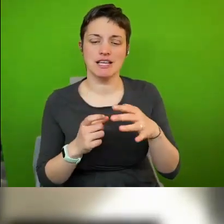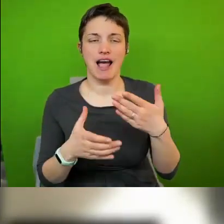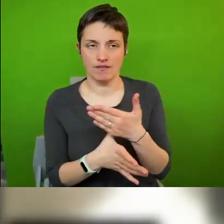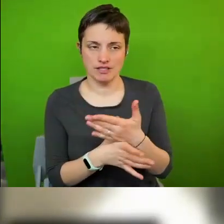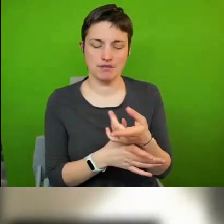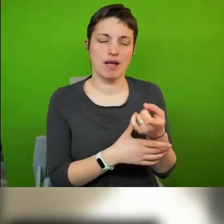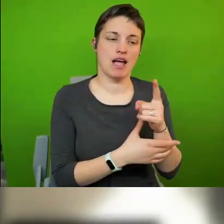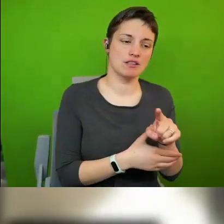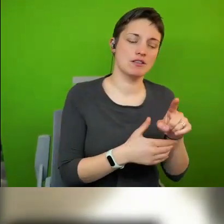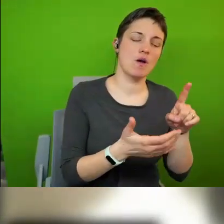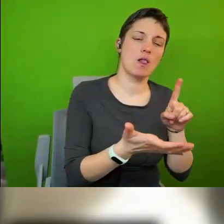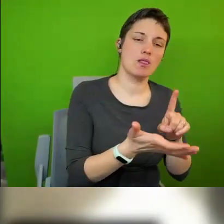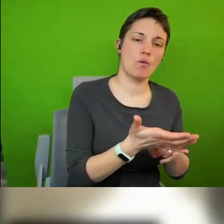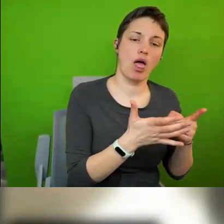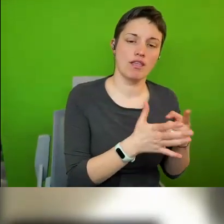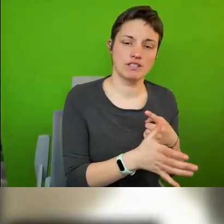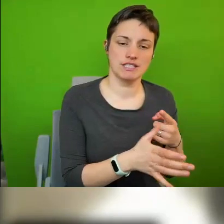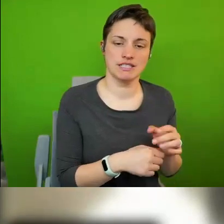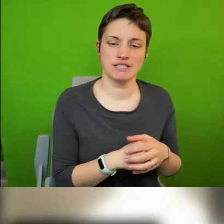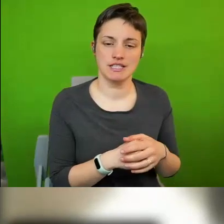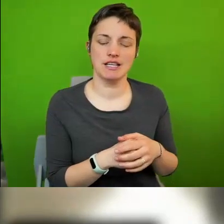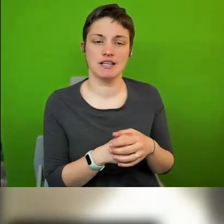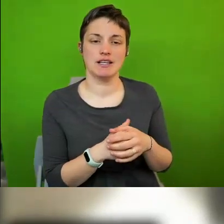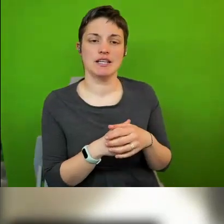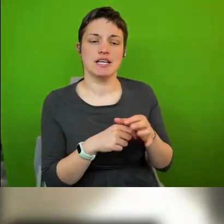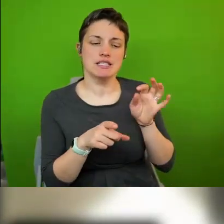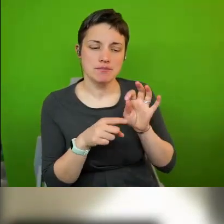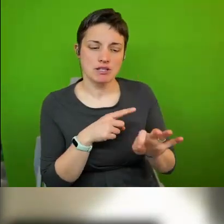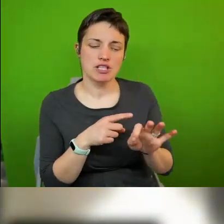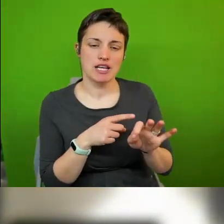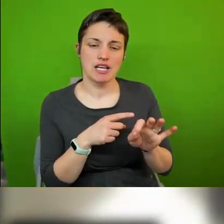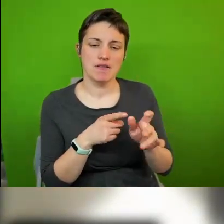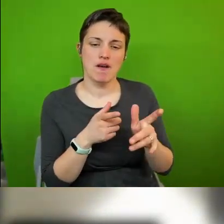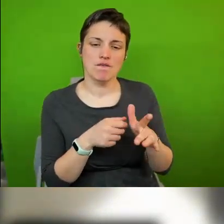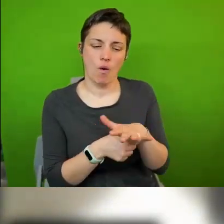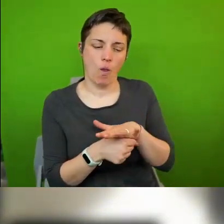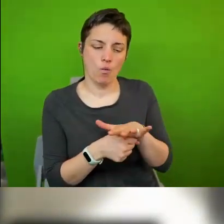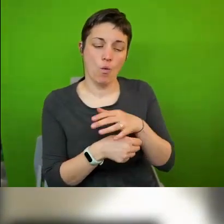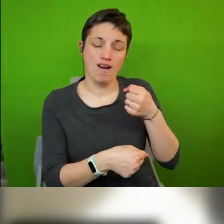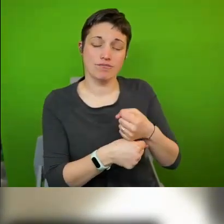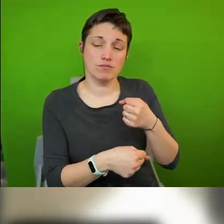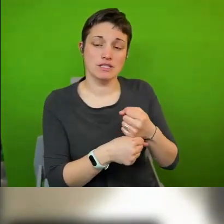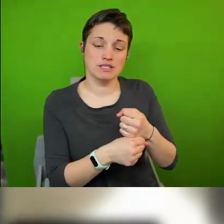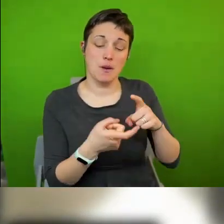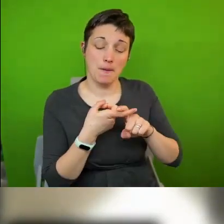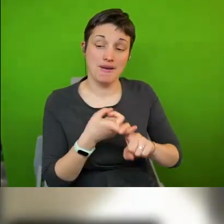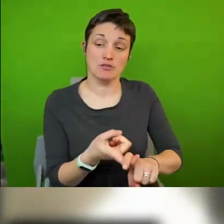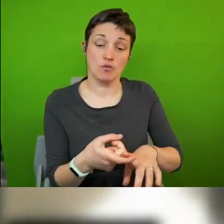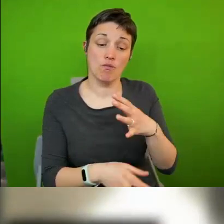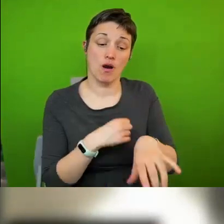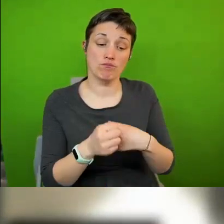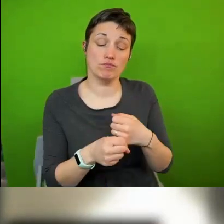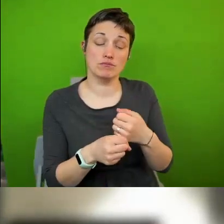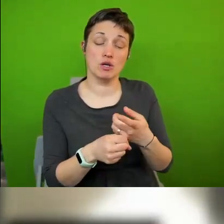civil society activism in particular about local government that might have made a commitment to become a human rights city